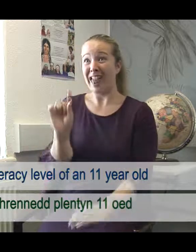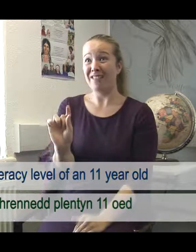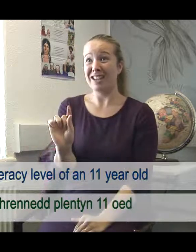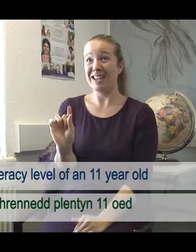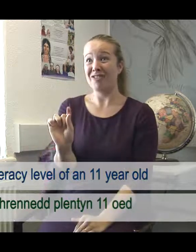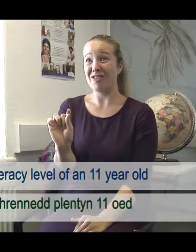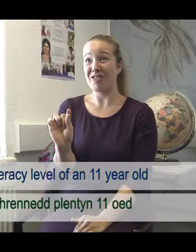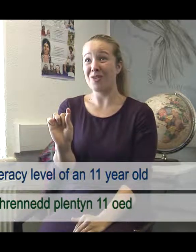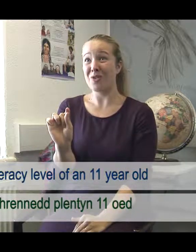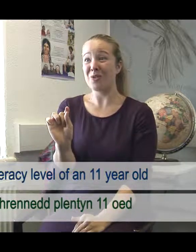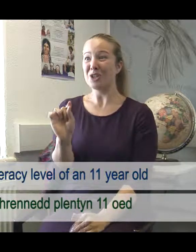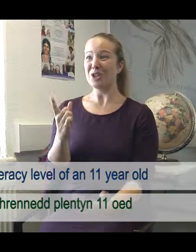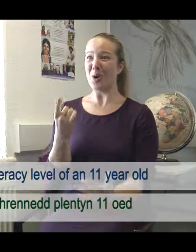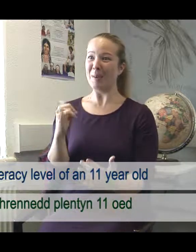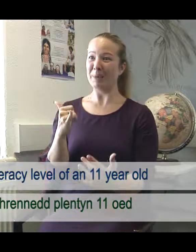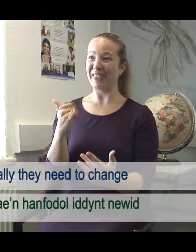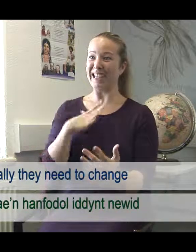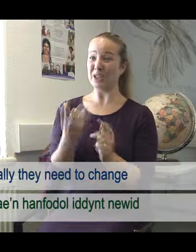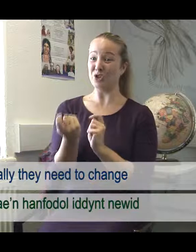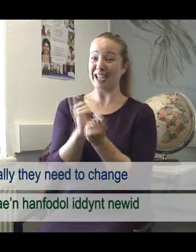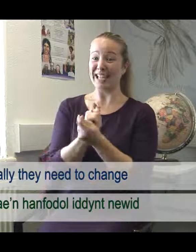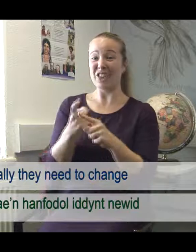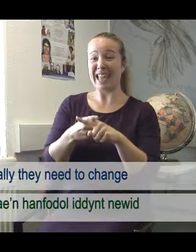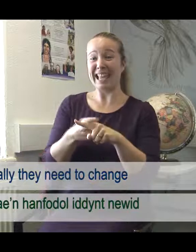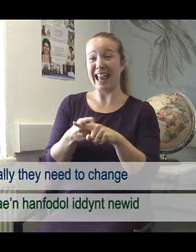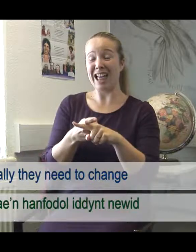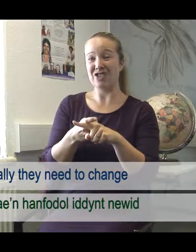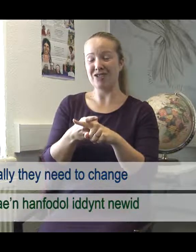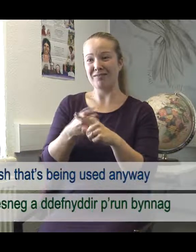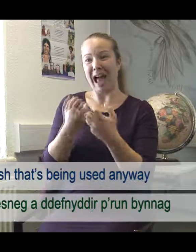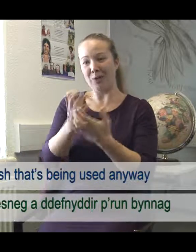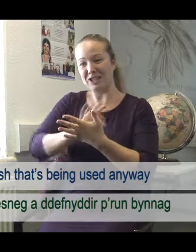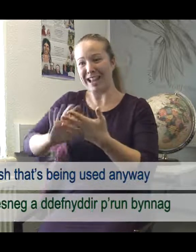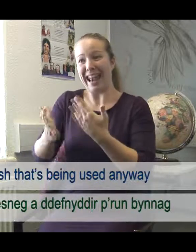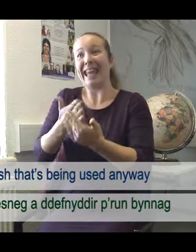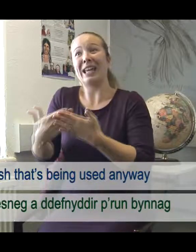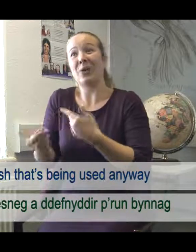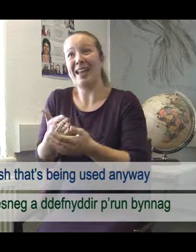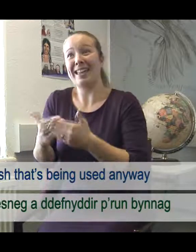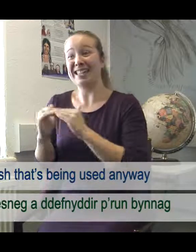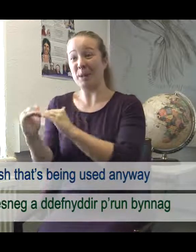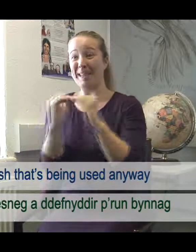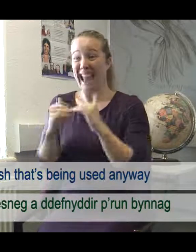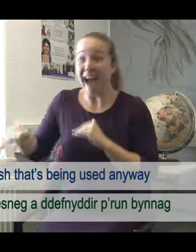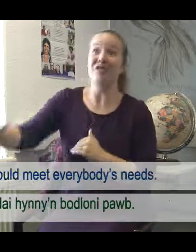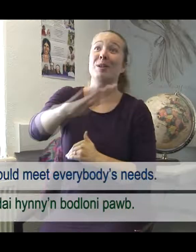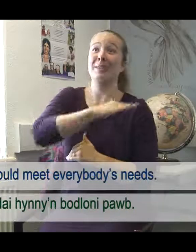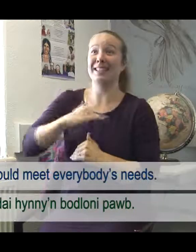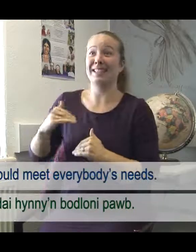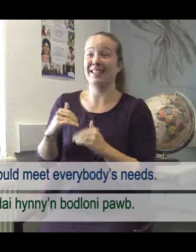an 11 year old. So really, they need to change the English that's being used anyway. And that would